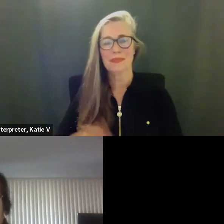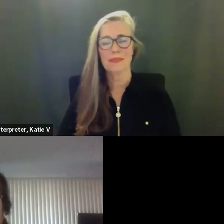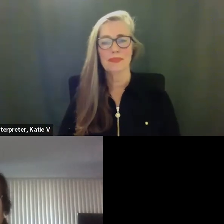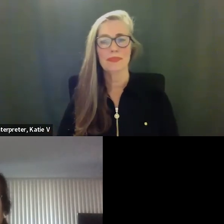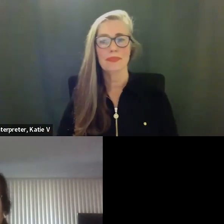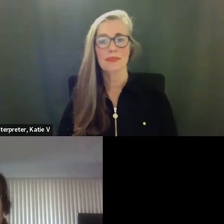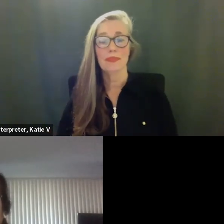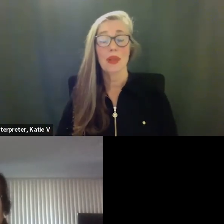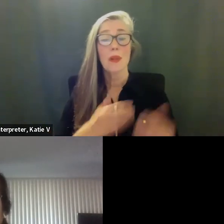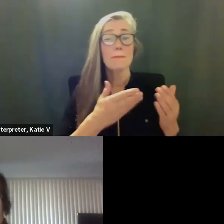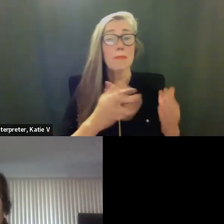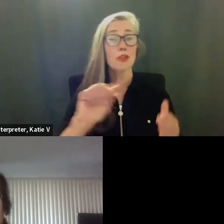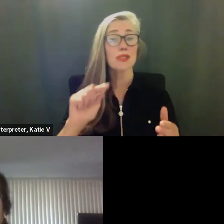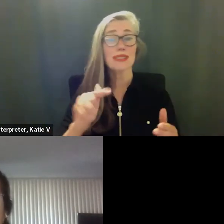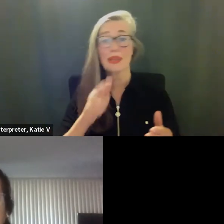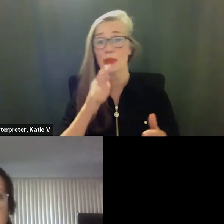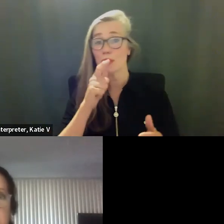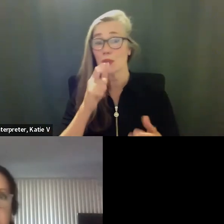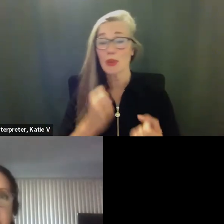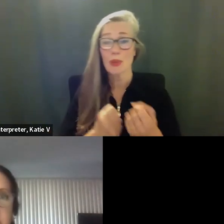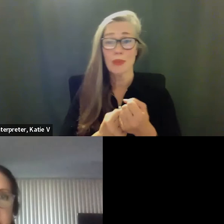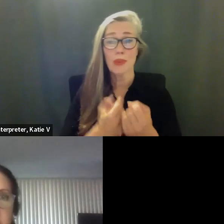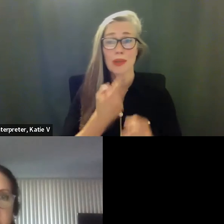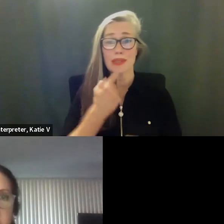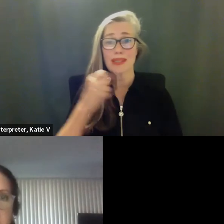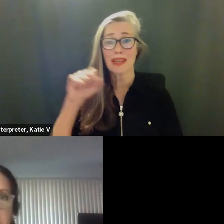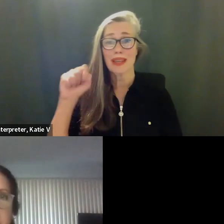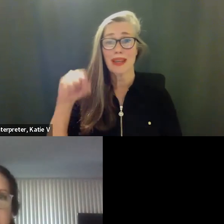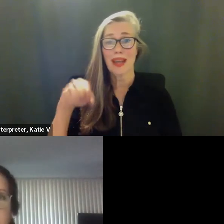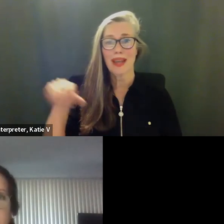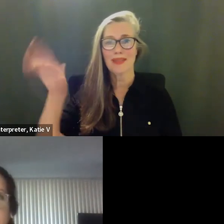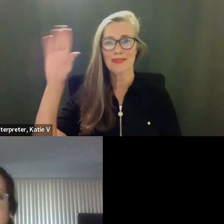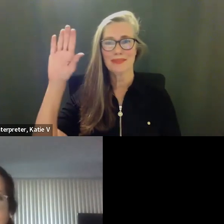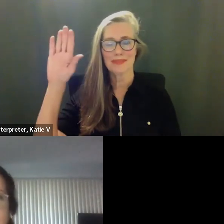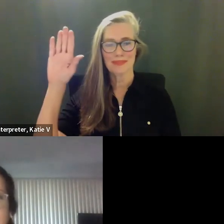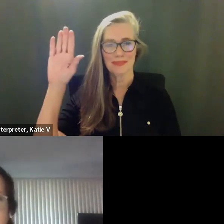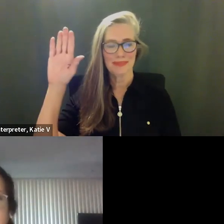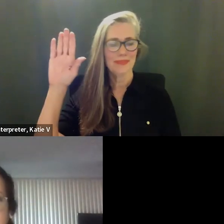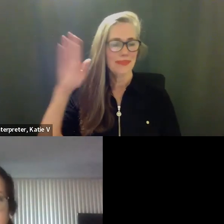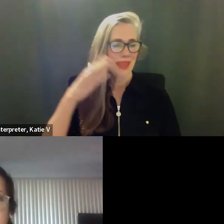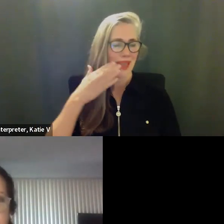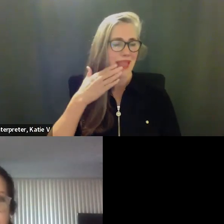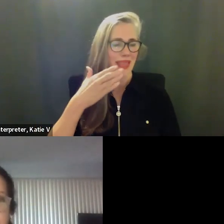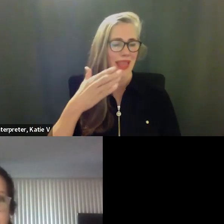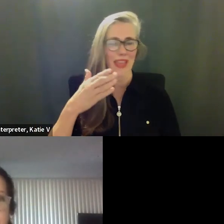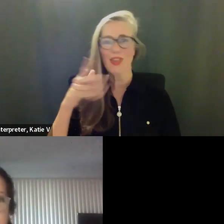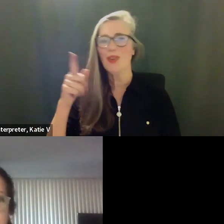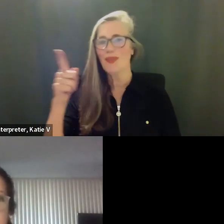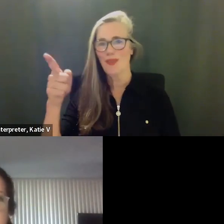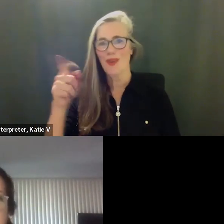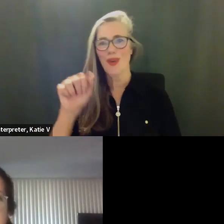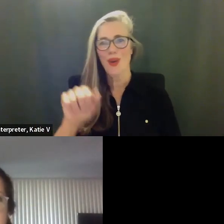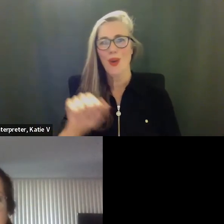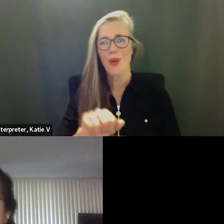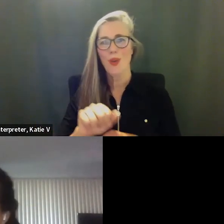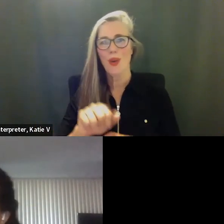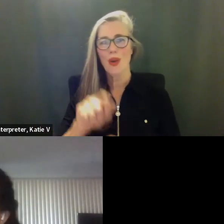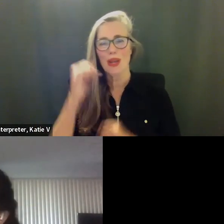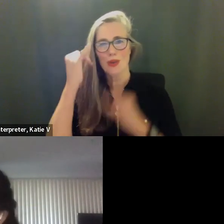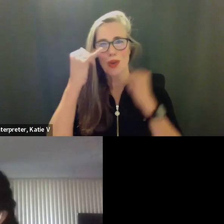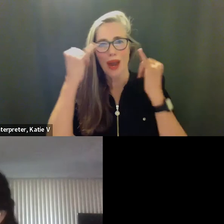motion in a second all in favor raise your hand say aye aye thank you for your work and your input thank you very much okay